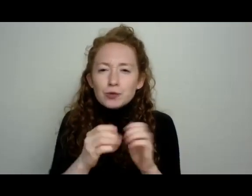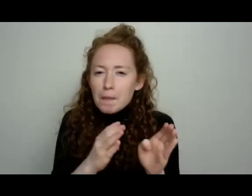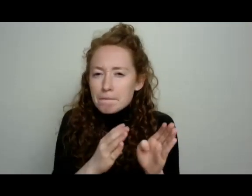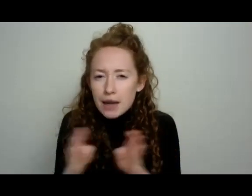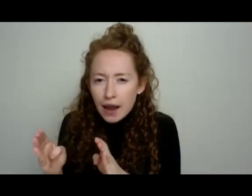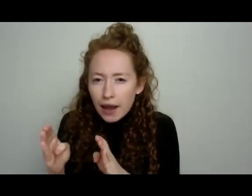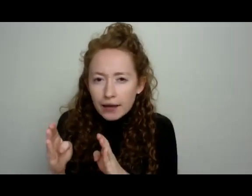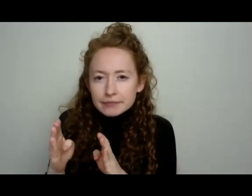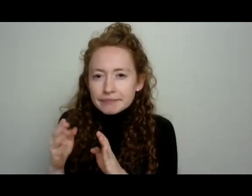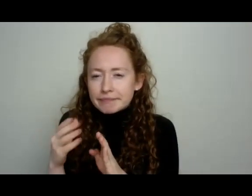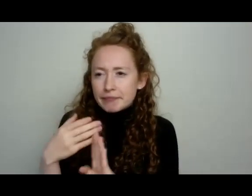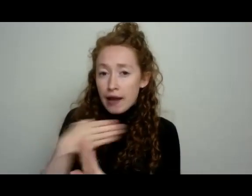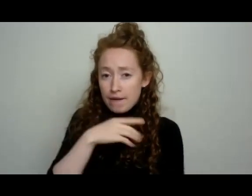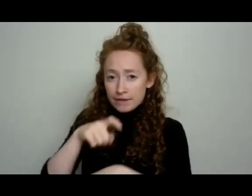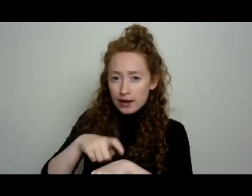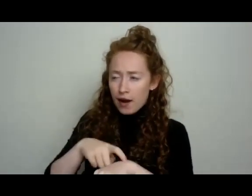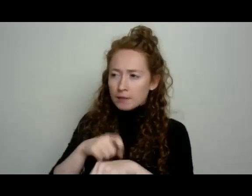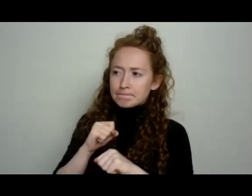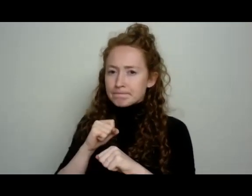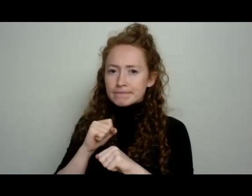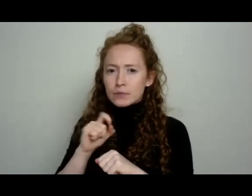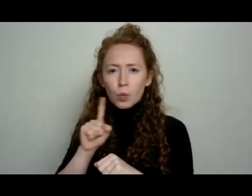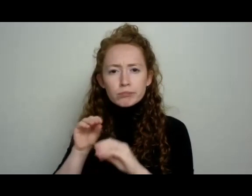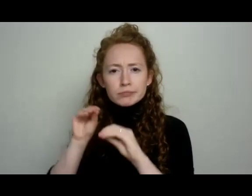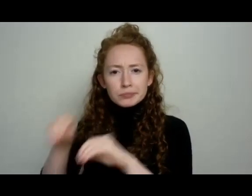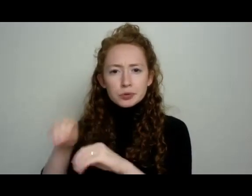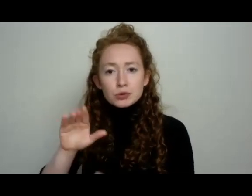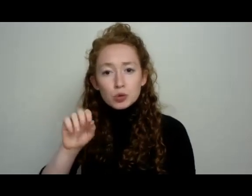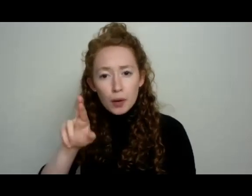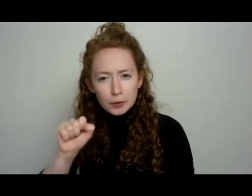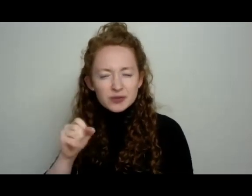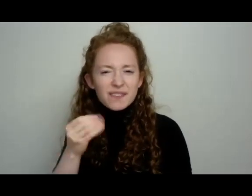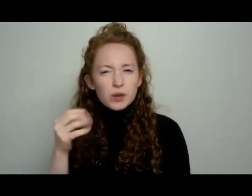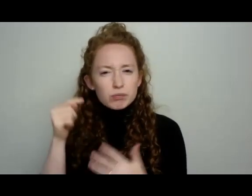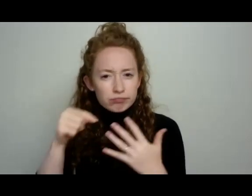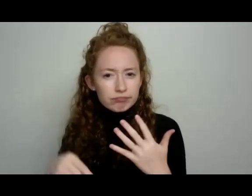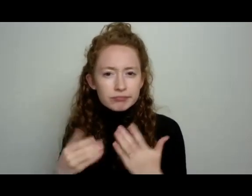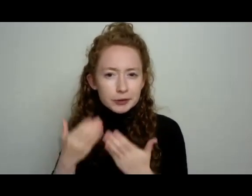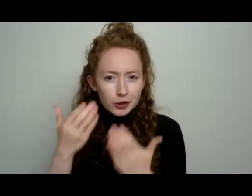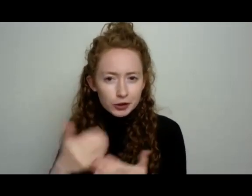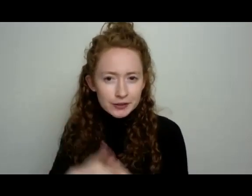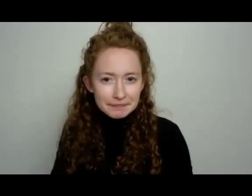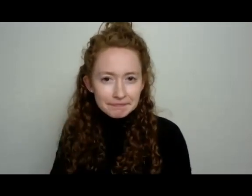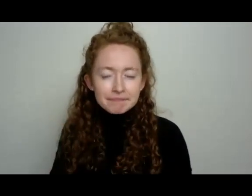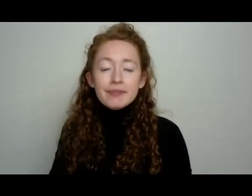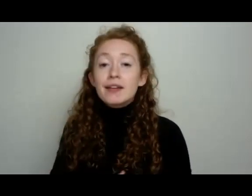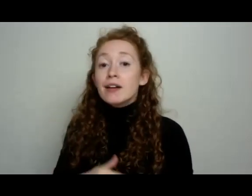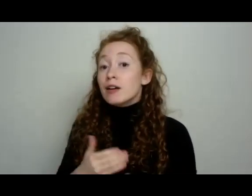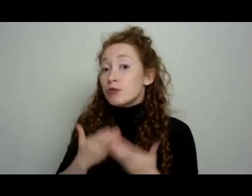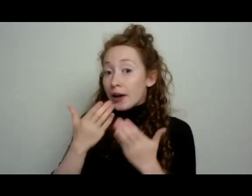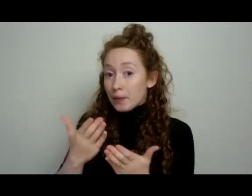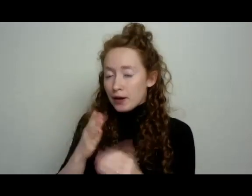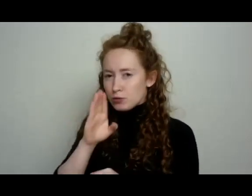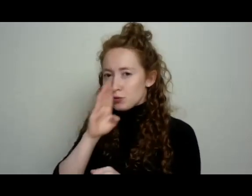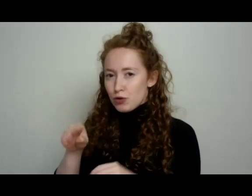cucumbers in mind. So here's just a few things to keep in mind. You want to plan on direct sowing them